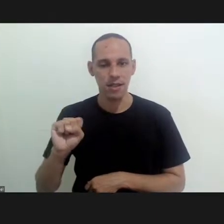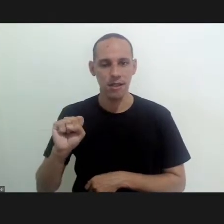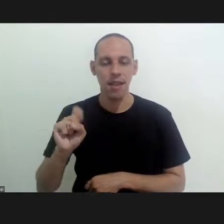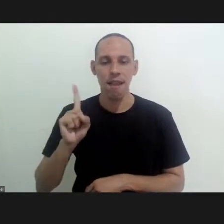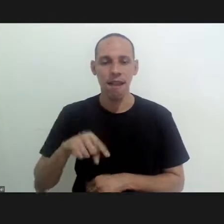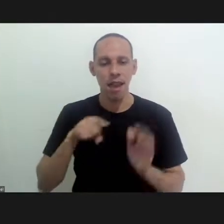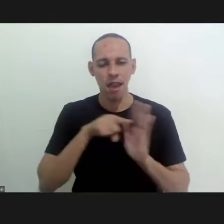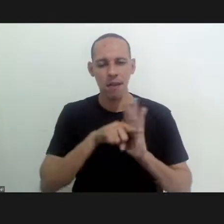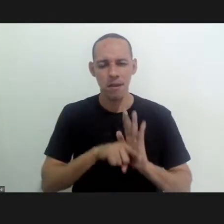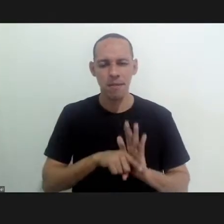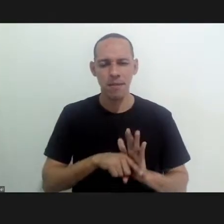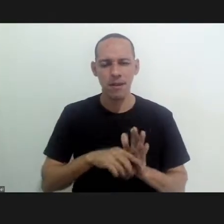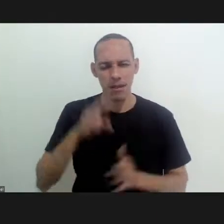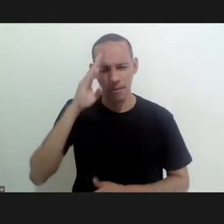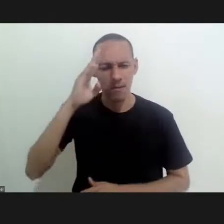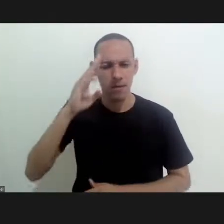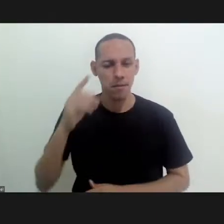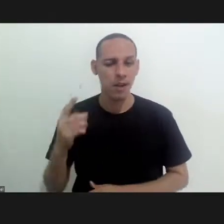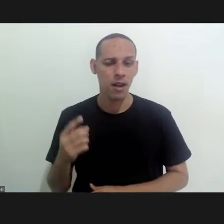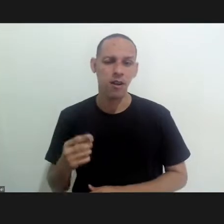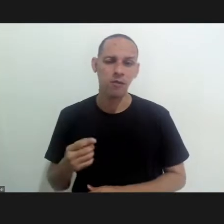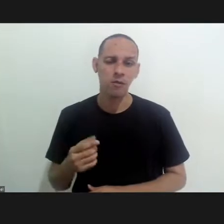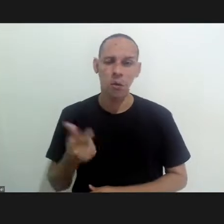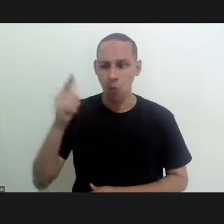our main research lines